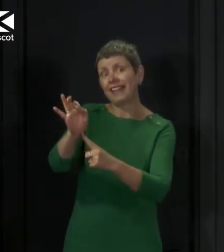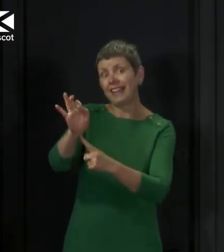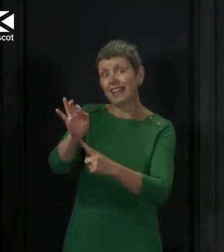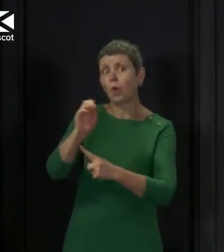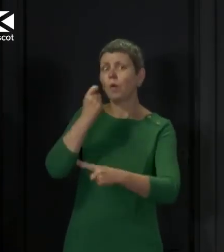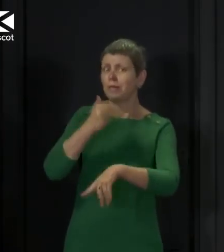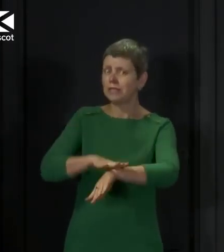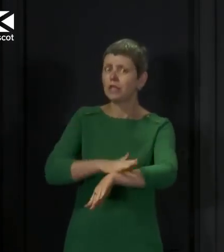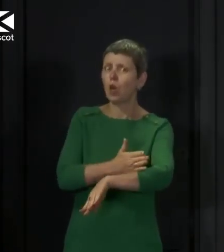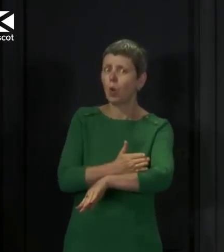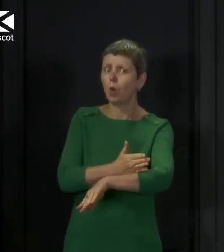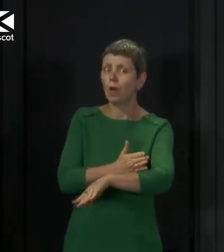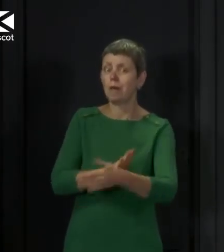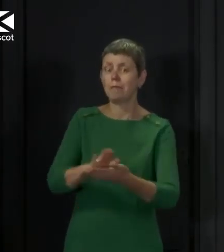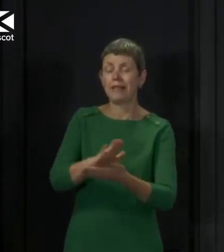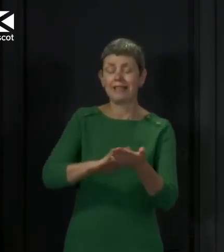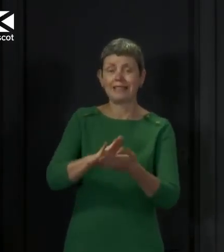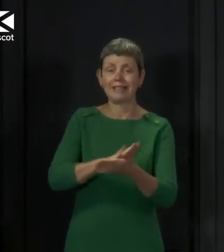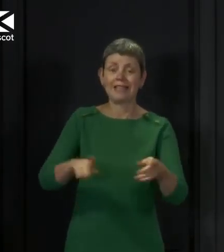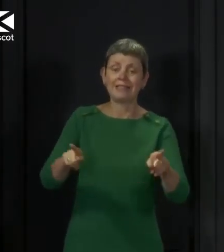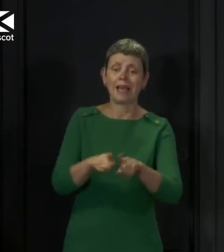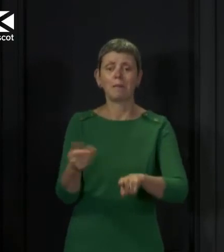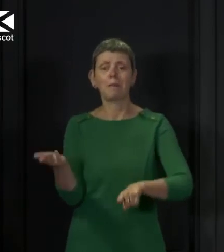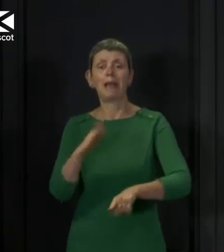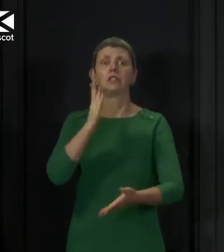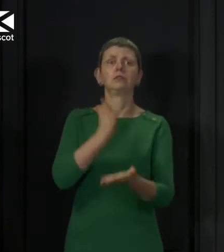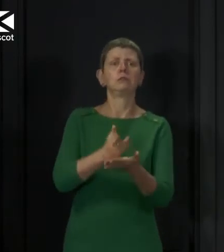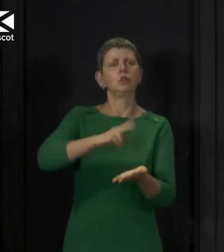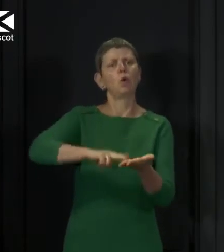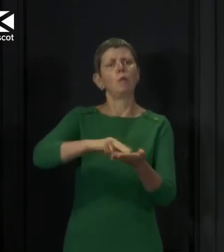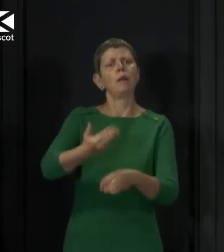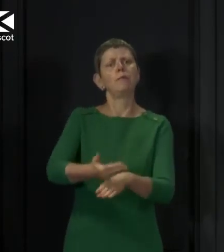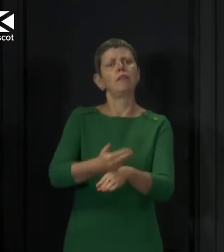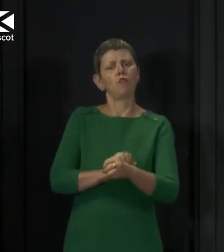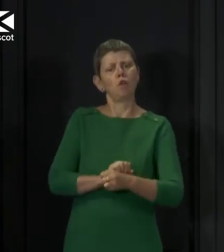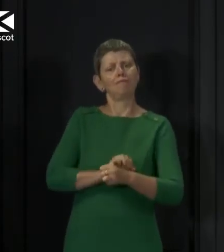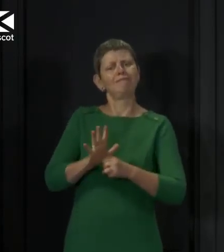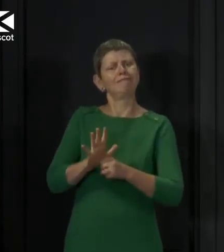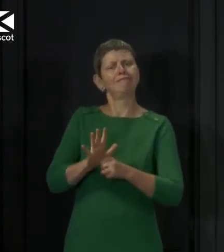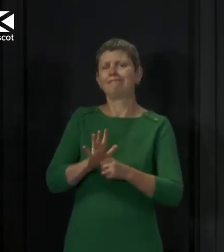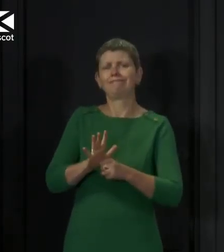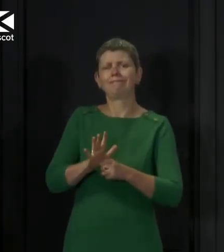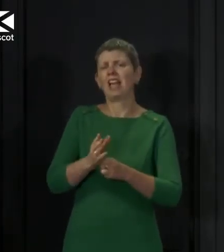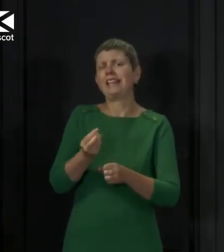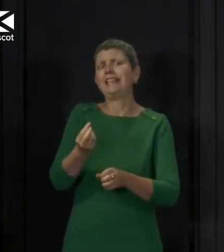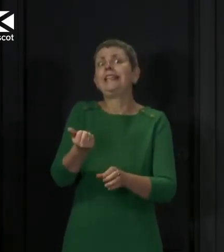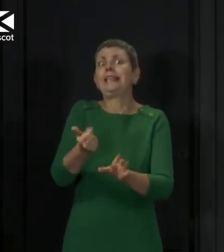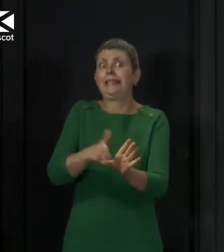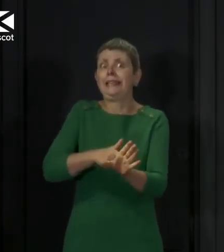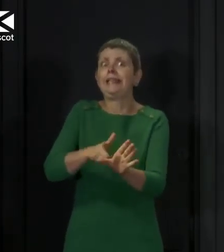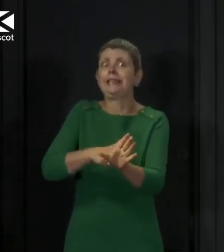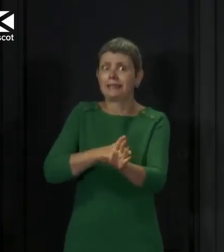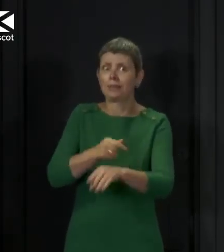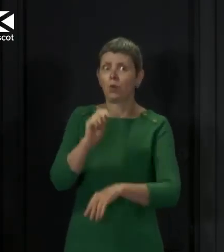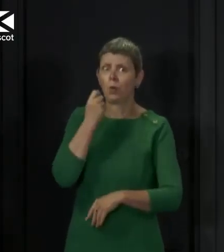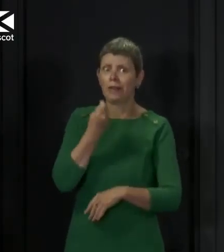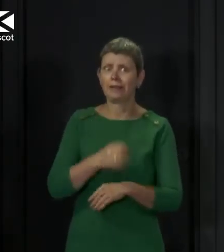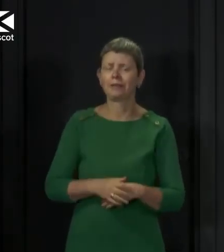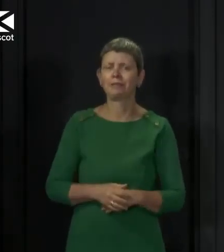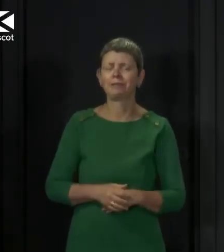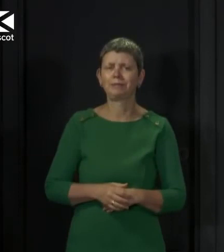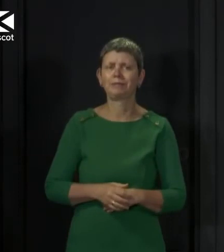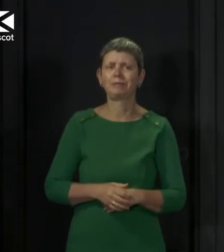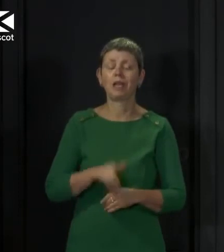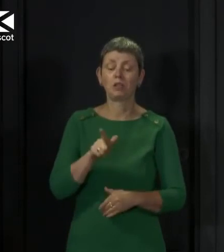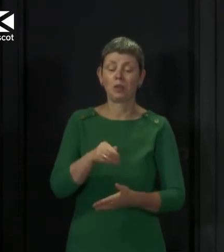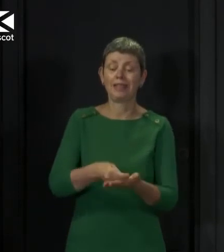pre-crisis levels for a number of years. In short, today's publication confirms the scale of the